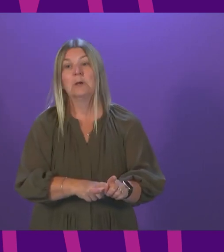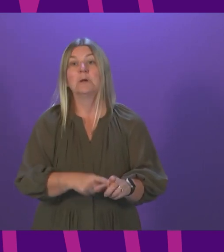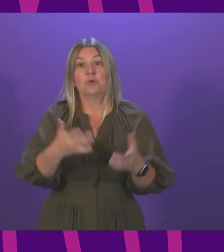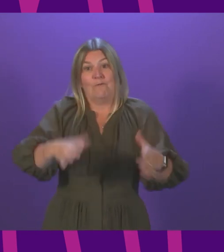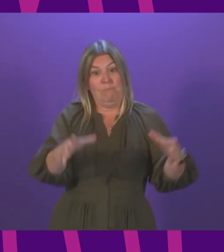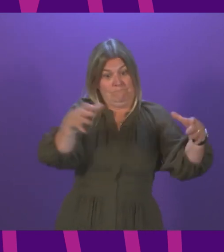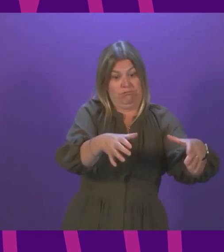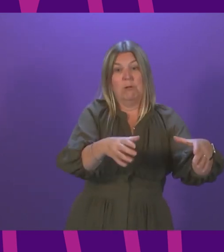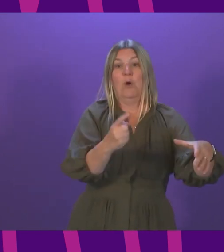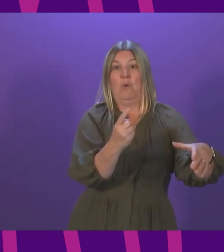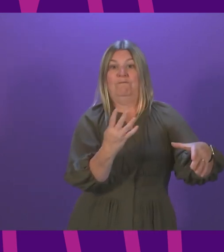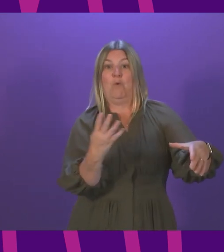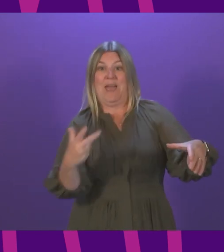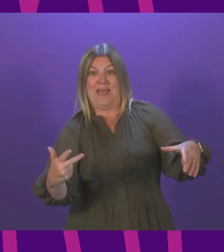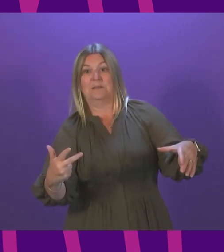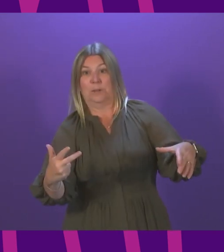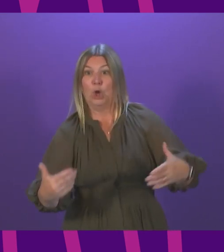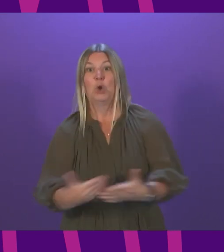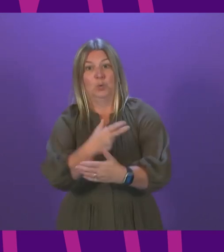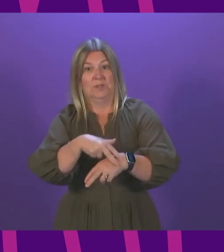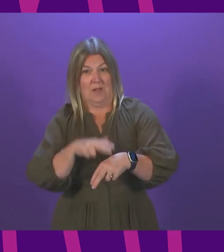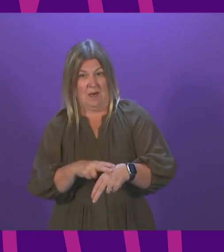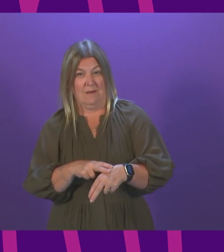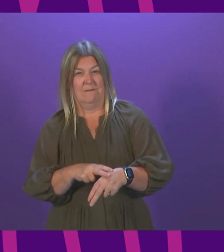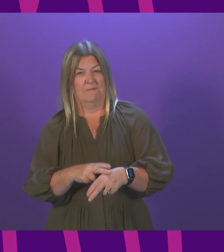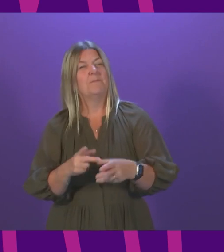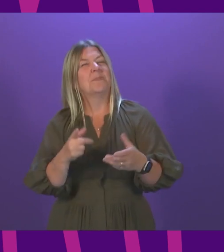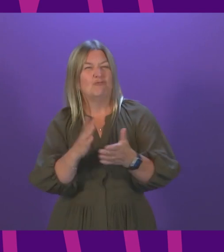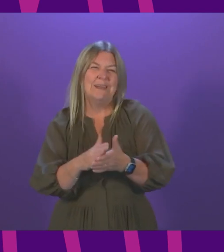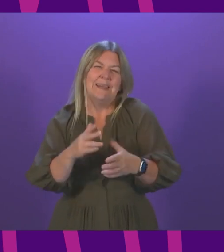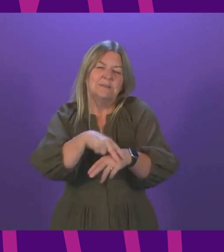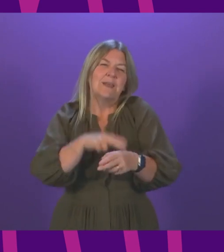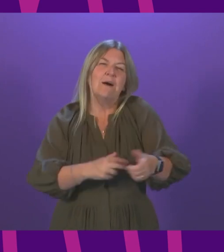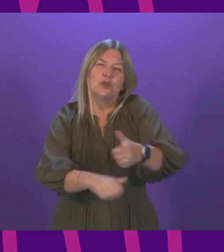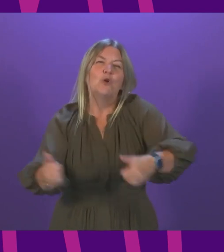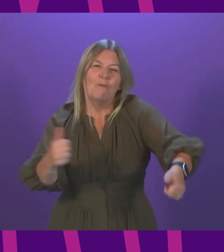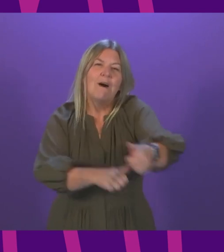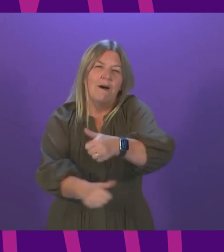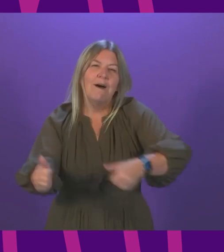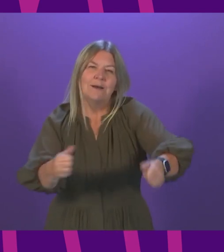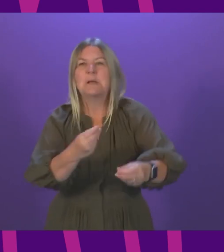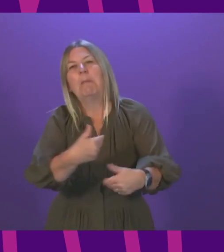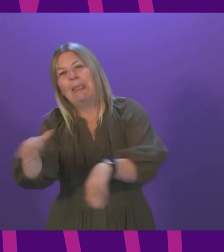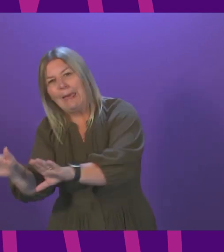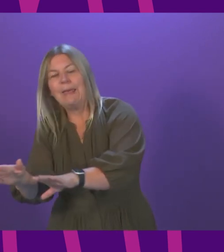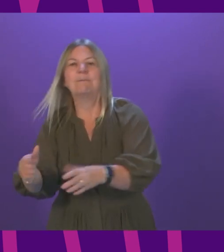148 of whom will be new staff. The remainder will be to cover planned staff turnover. 172 have already been recruited this year,